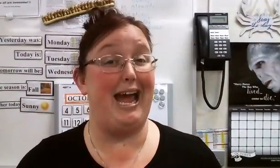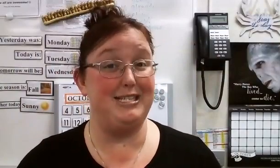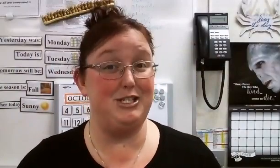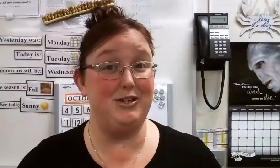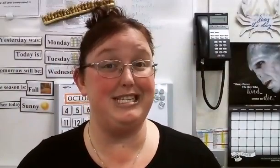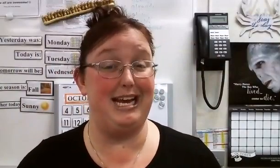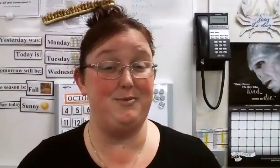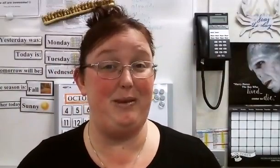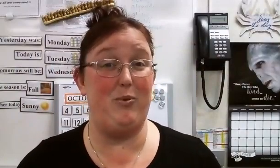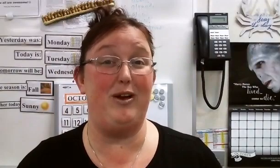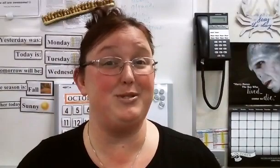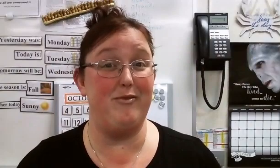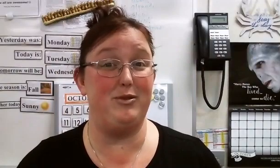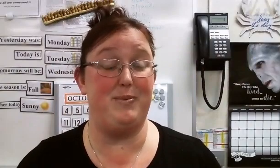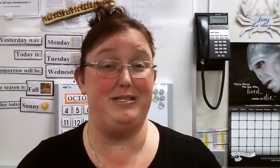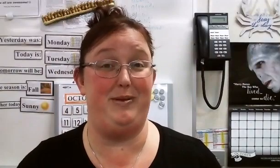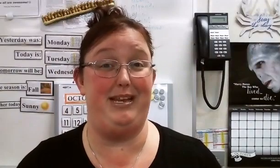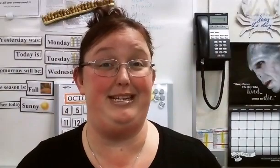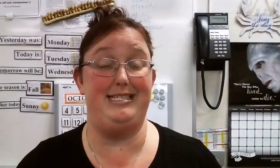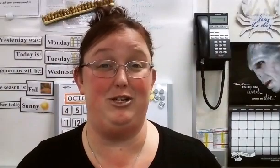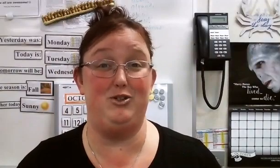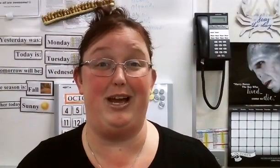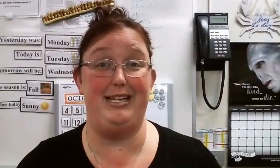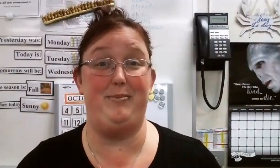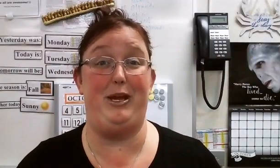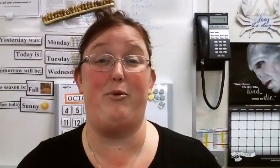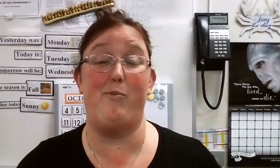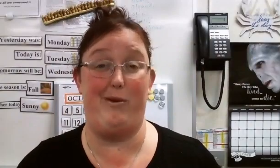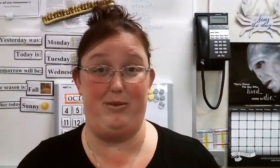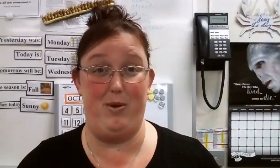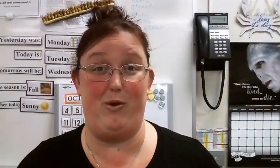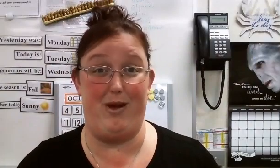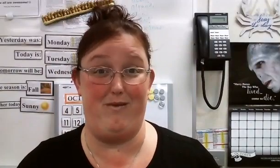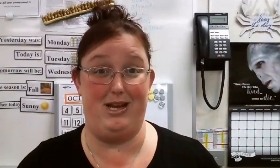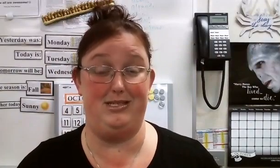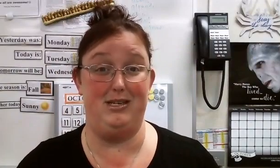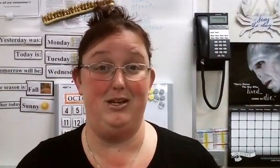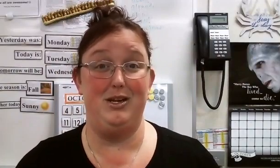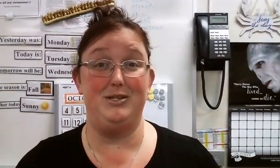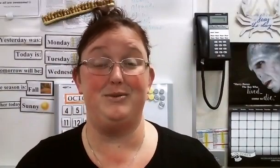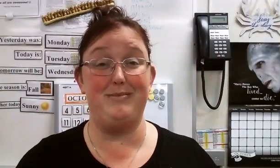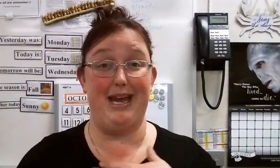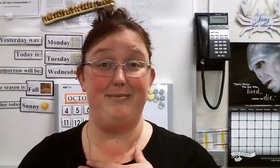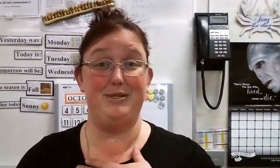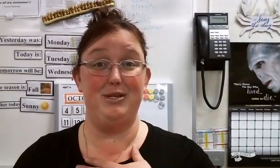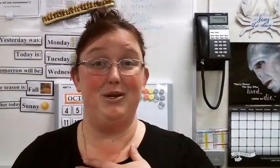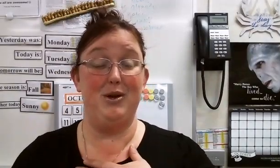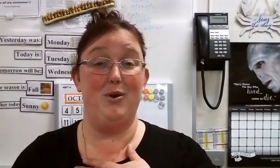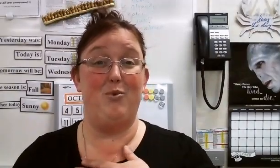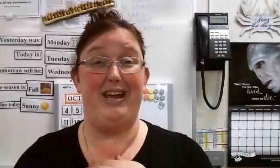as adults and as people, we also have the responsibility to still try to be appropriate with the people around us. So sometimes we